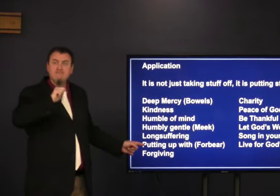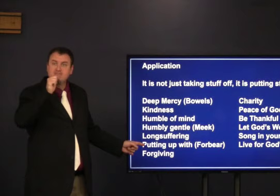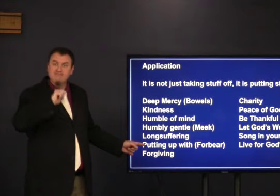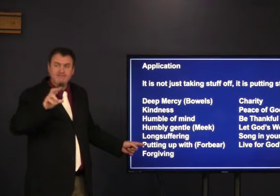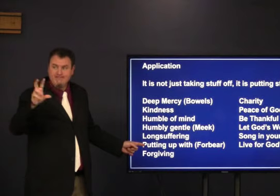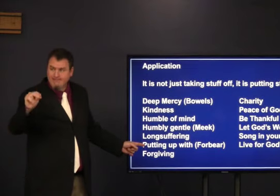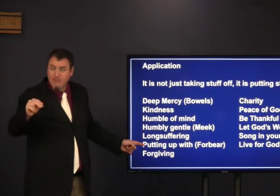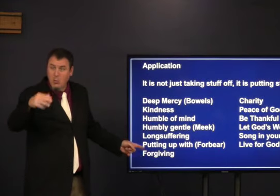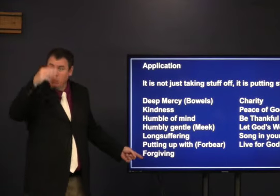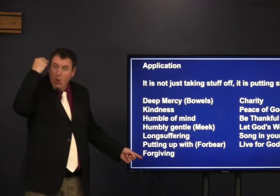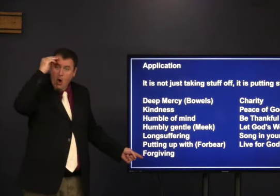things